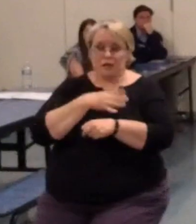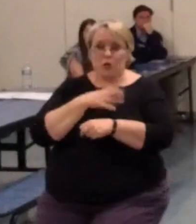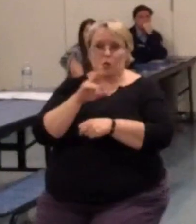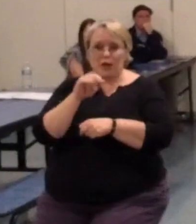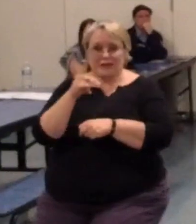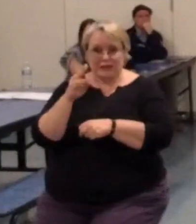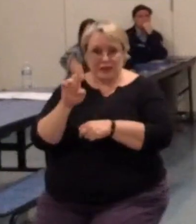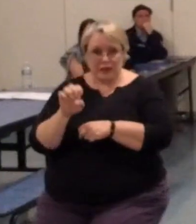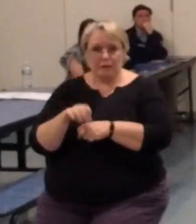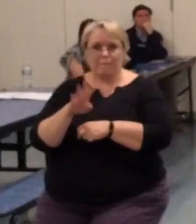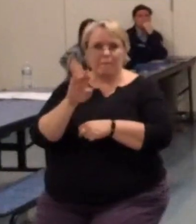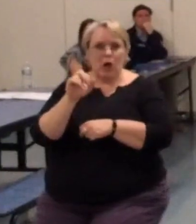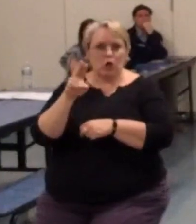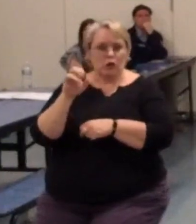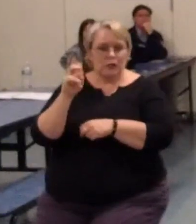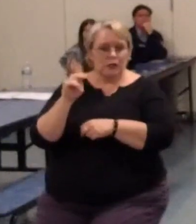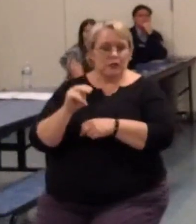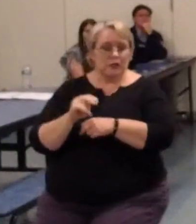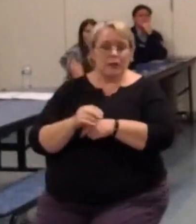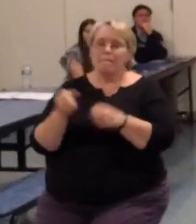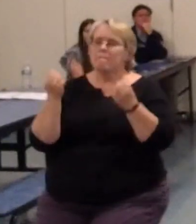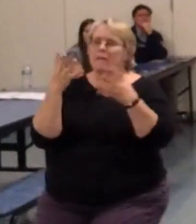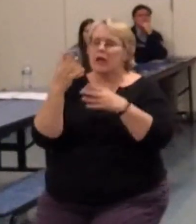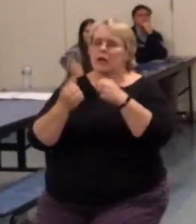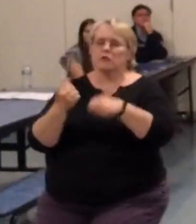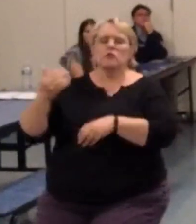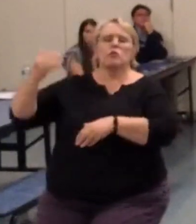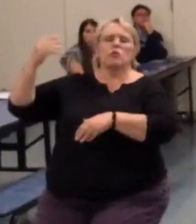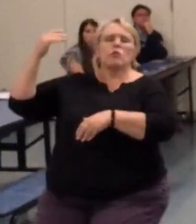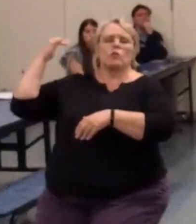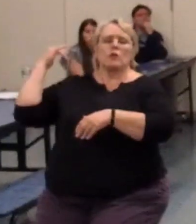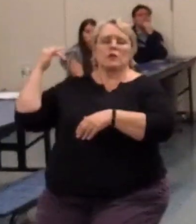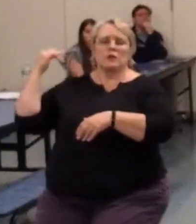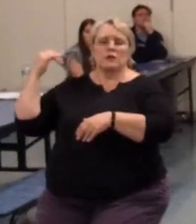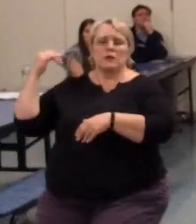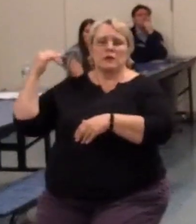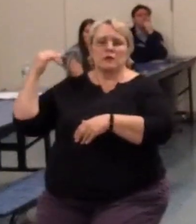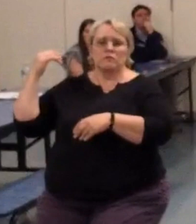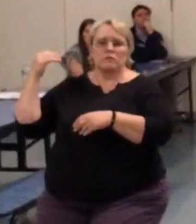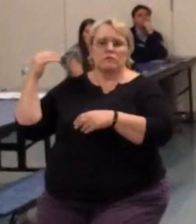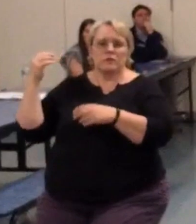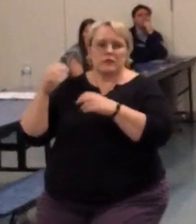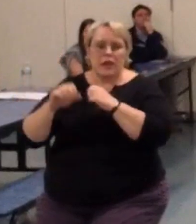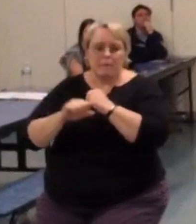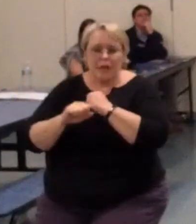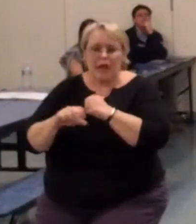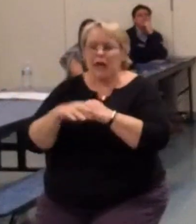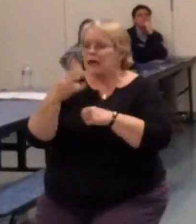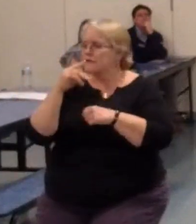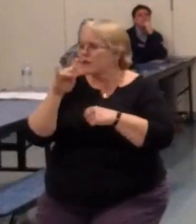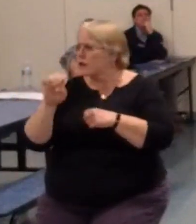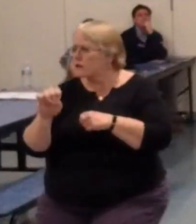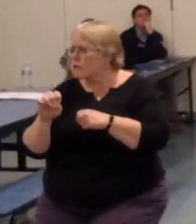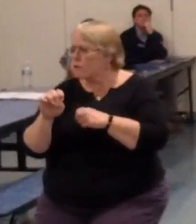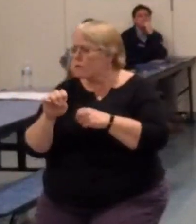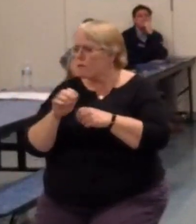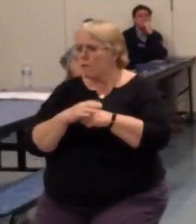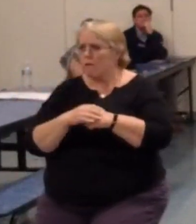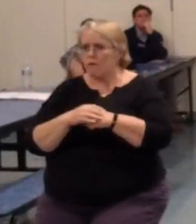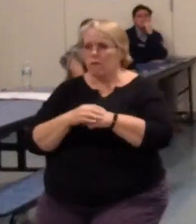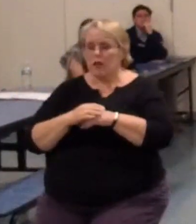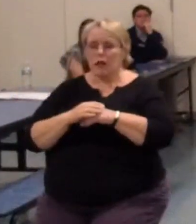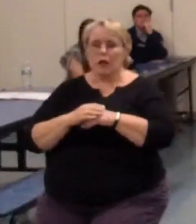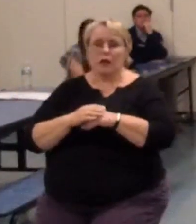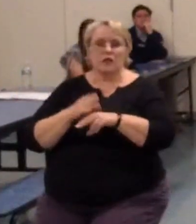Roxanne Barton, so many years ago campaigned Heskill and